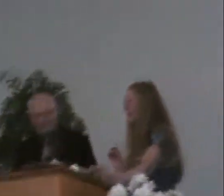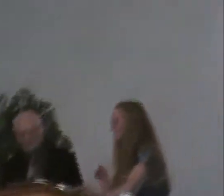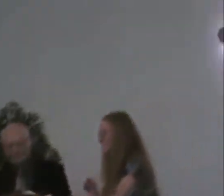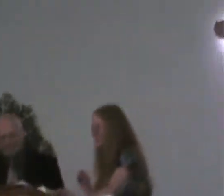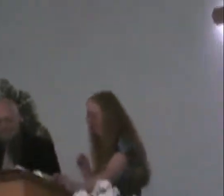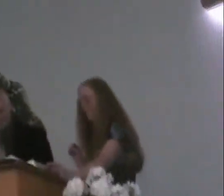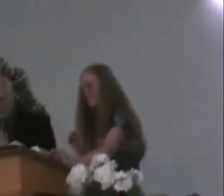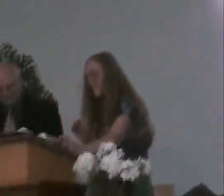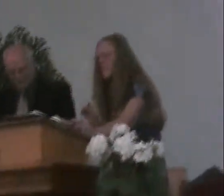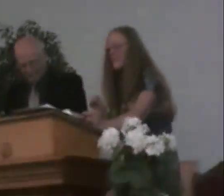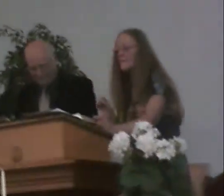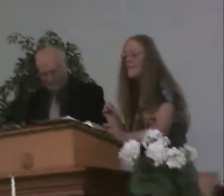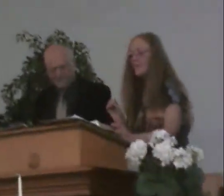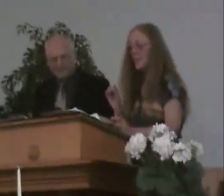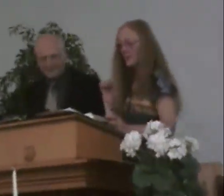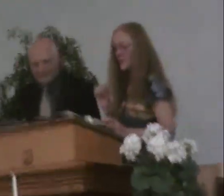thought.